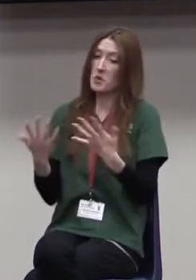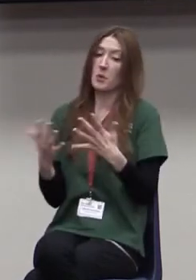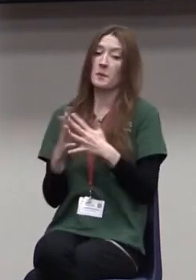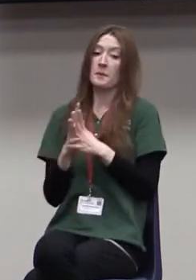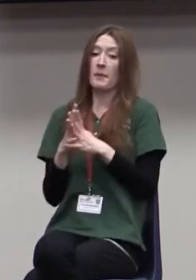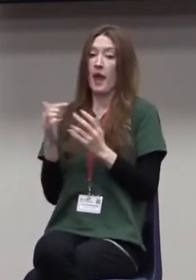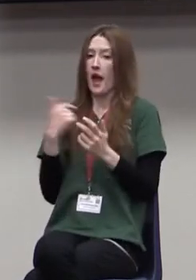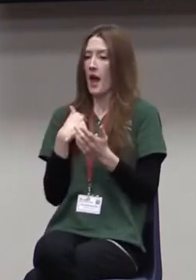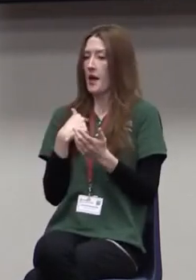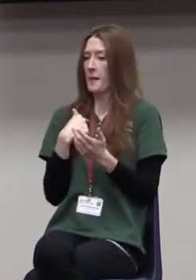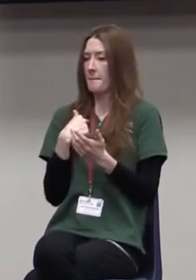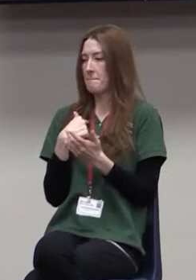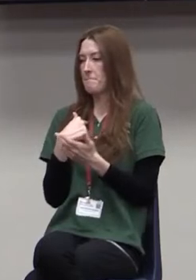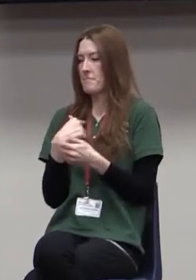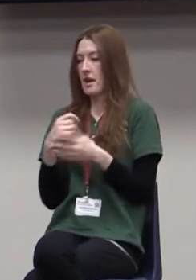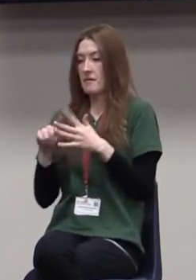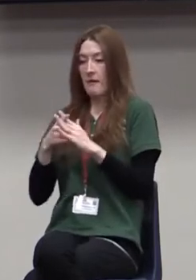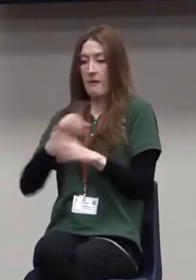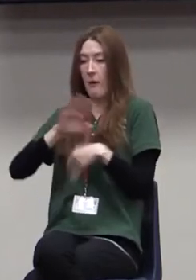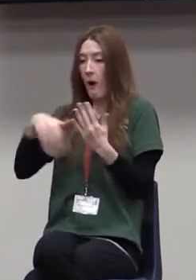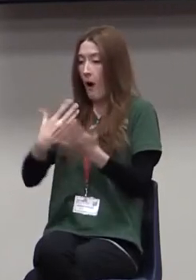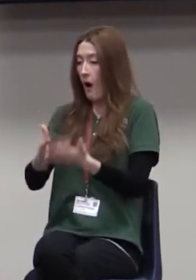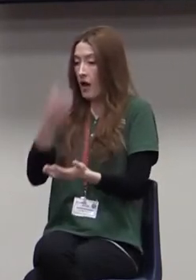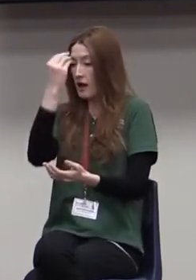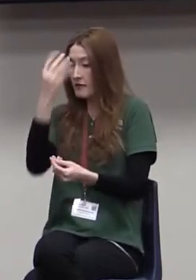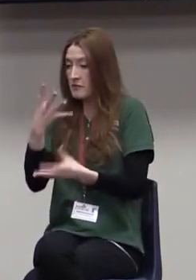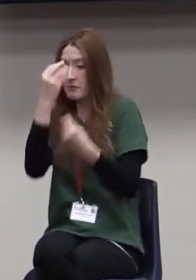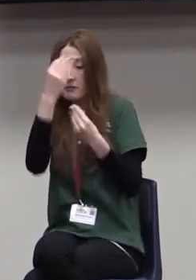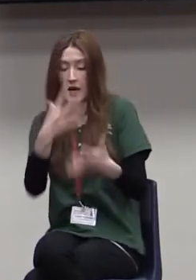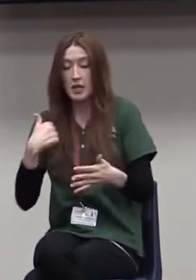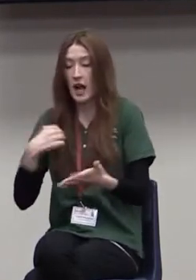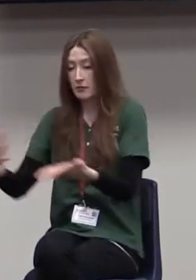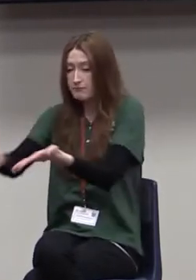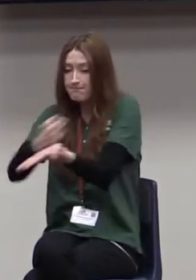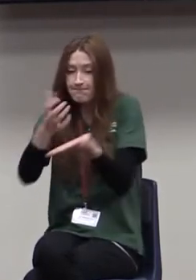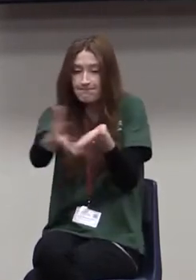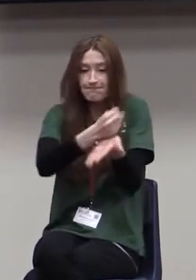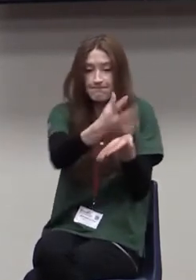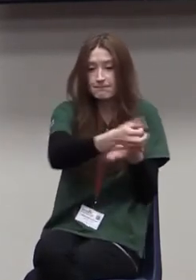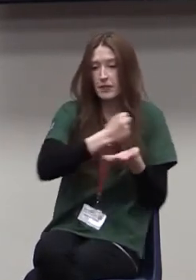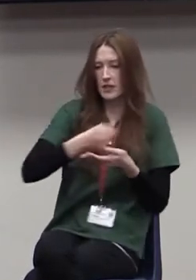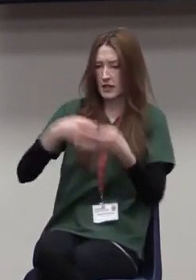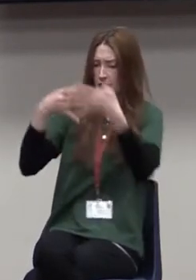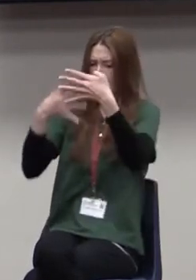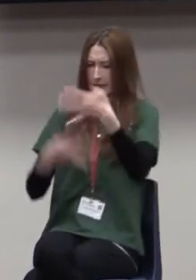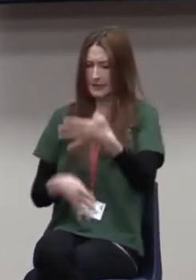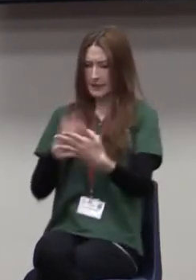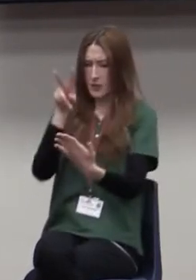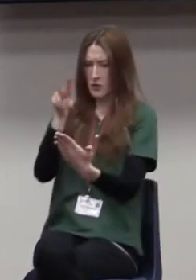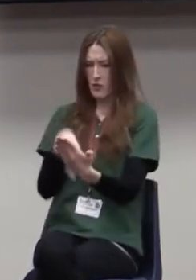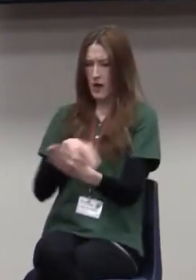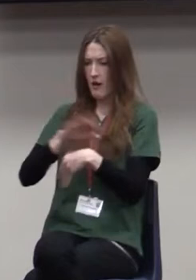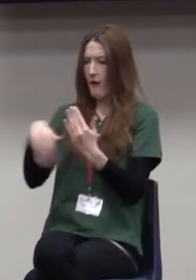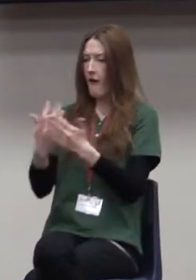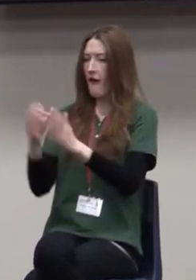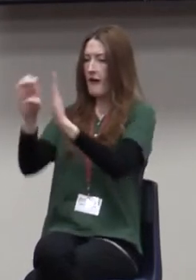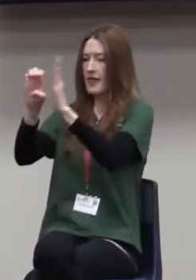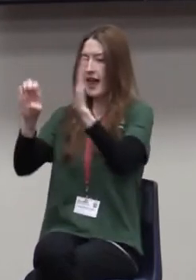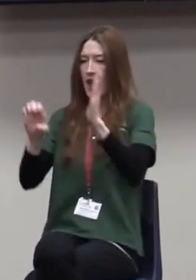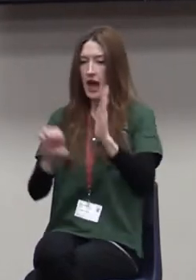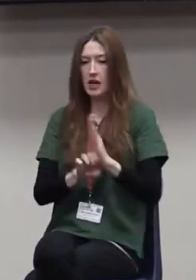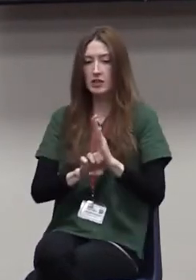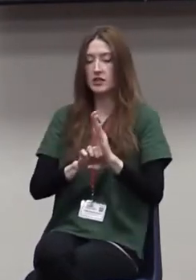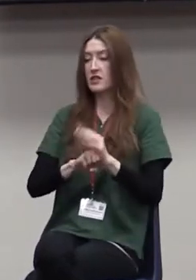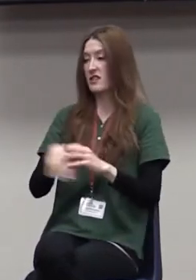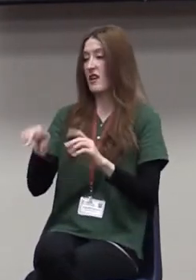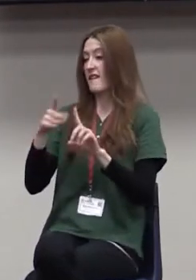assimilate all this information, the one thread that stood out in regards to all of these elders, and they came from congregations from the East